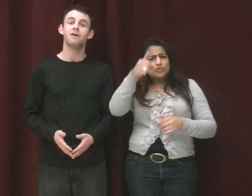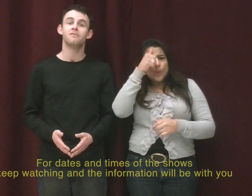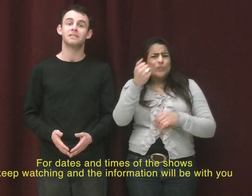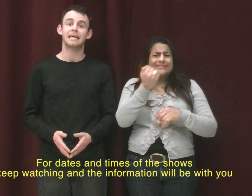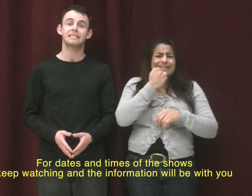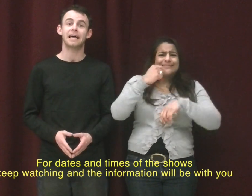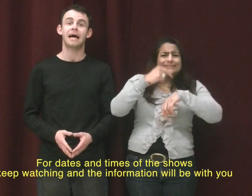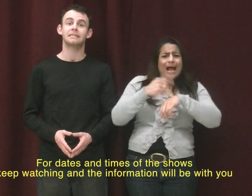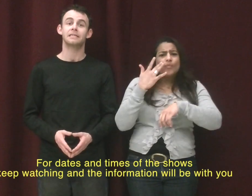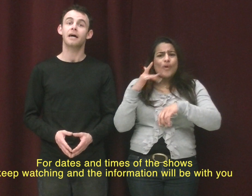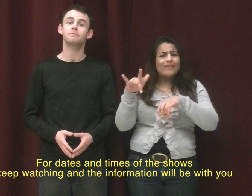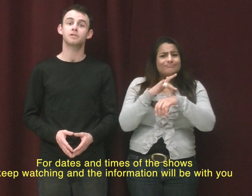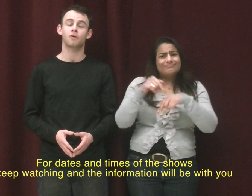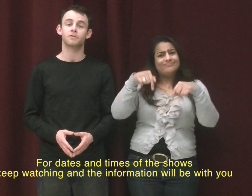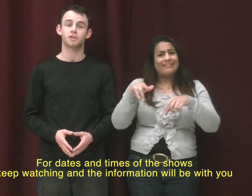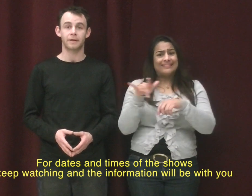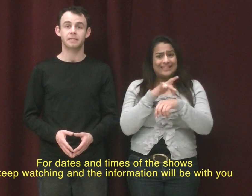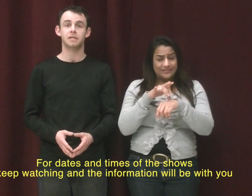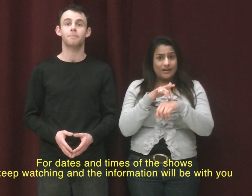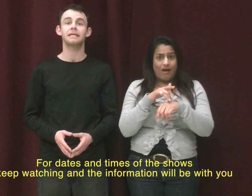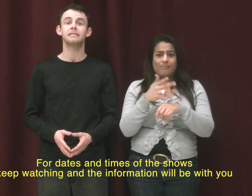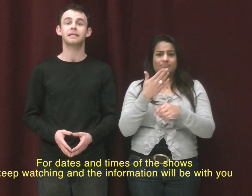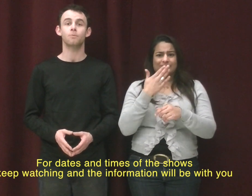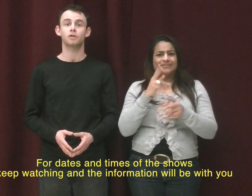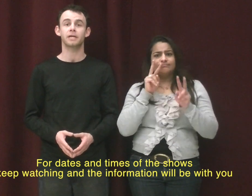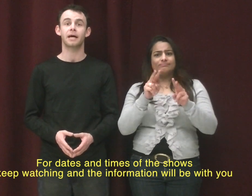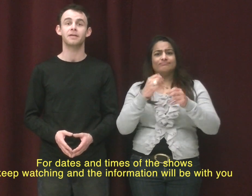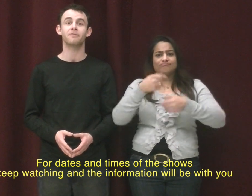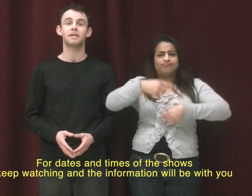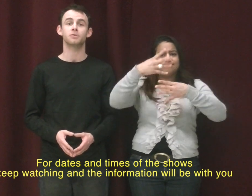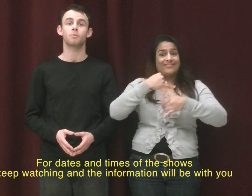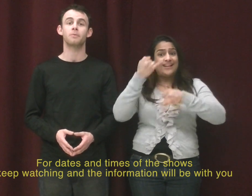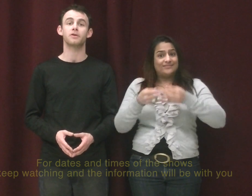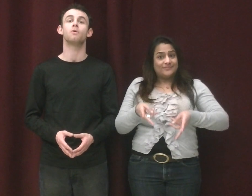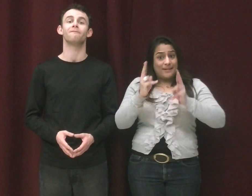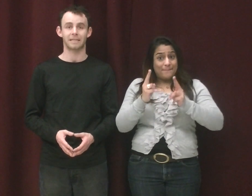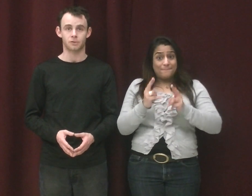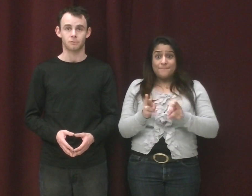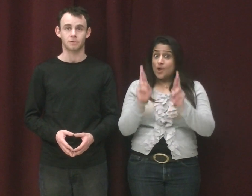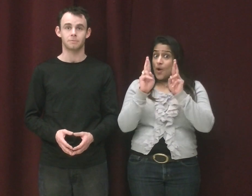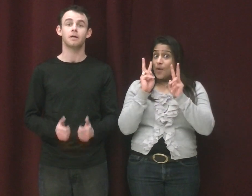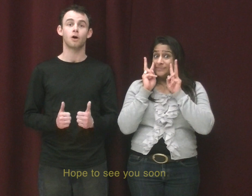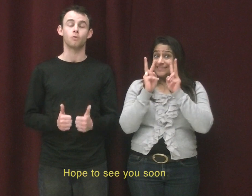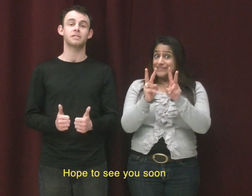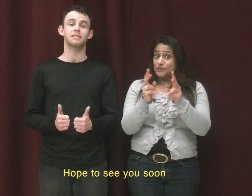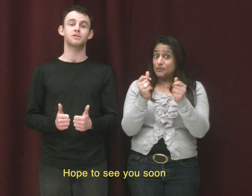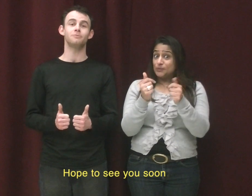For dates and times of the showings, please keep watching and the information will be with you very soon. Hope to see you soon.